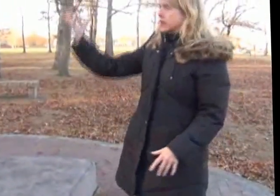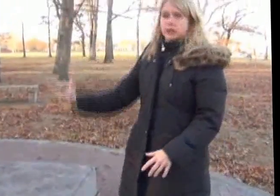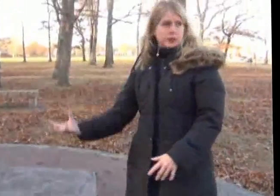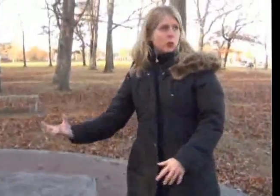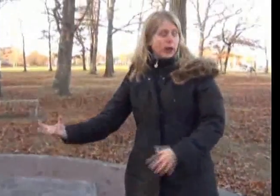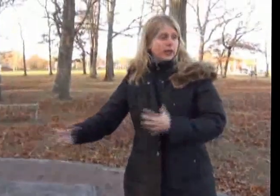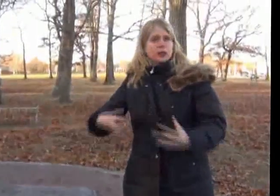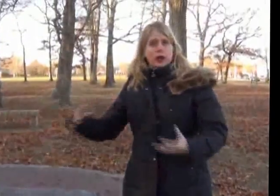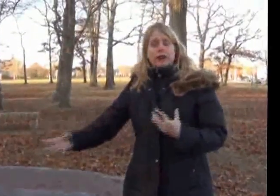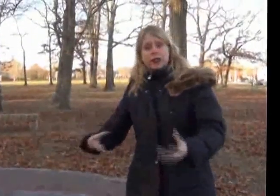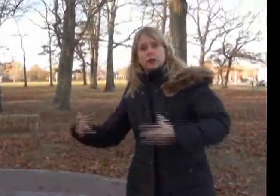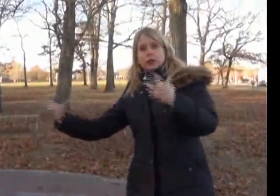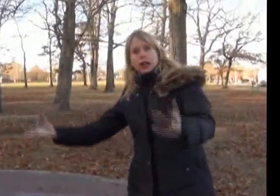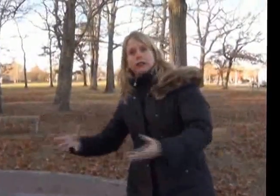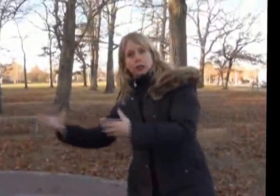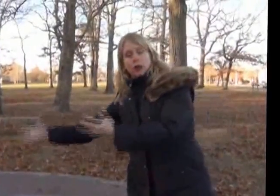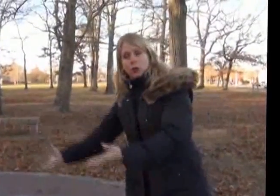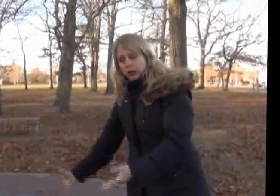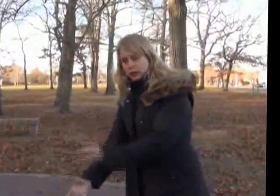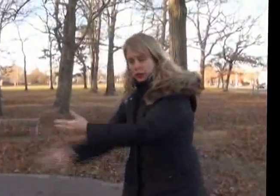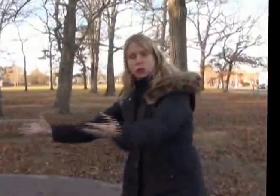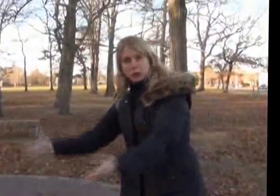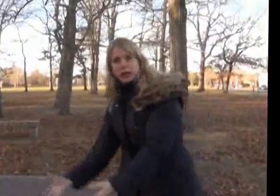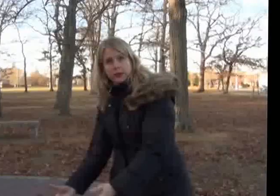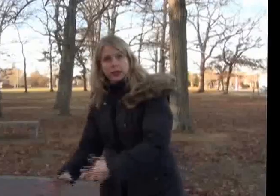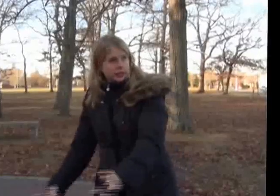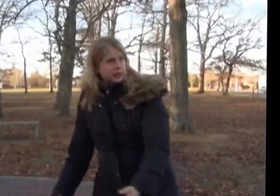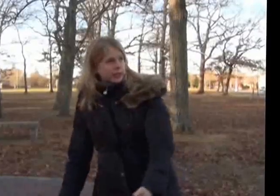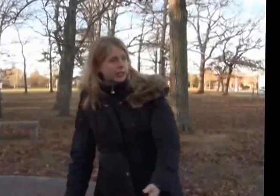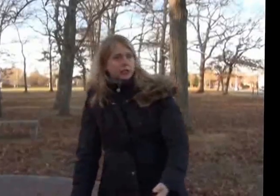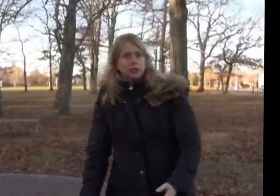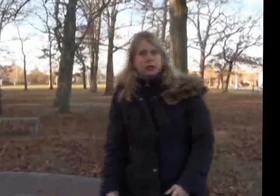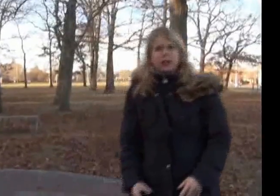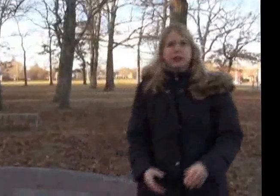because of the weight and gravity over time. You don't want a huge monument like this sinking into the ground.